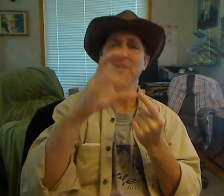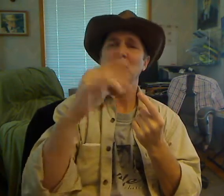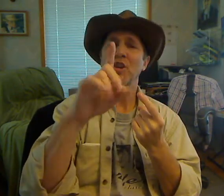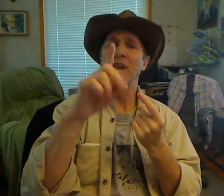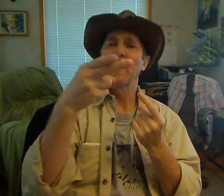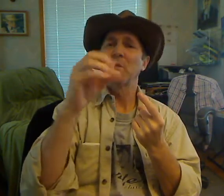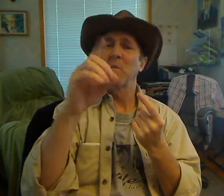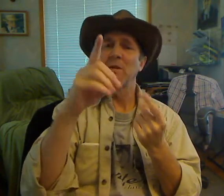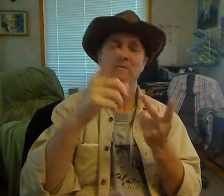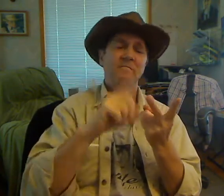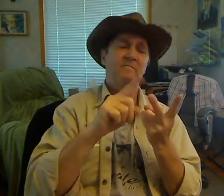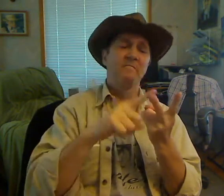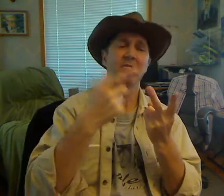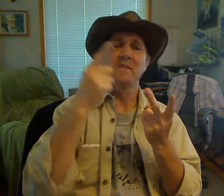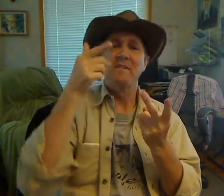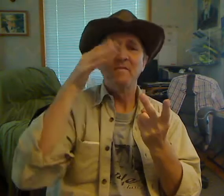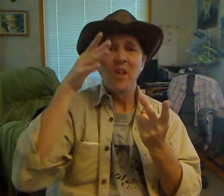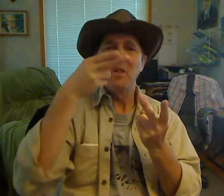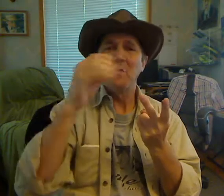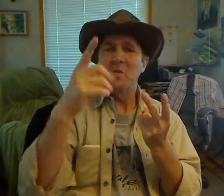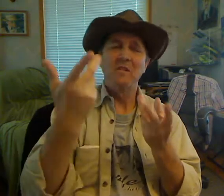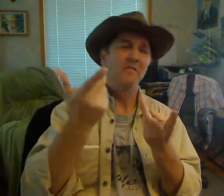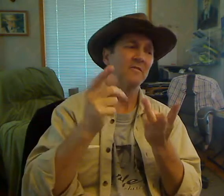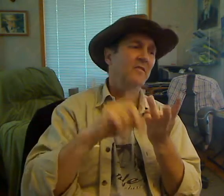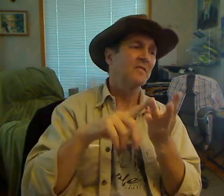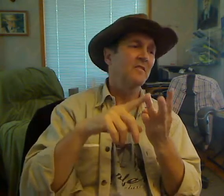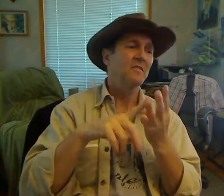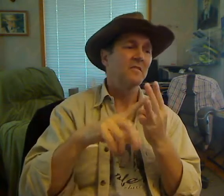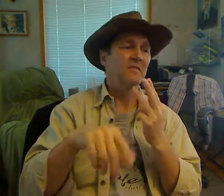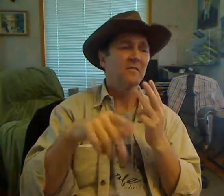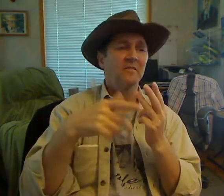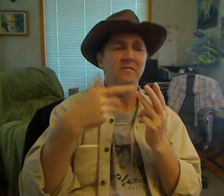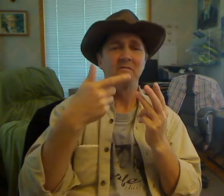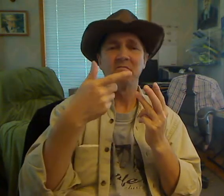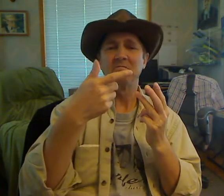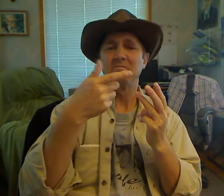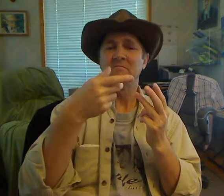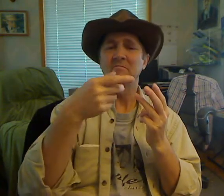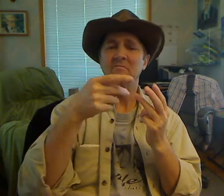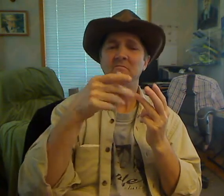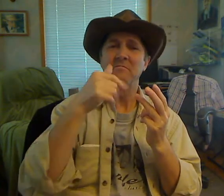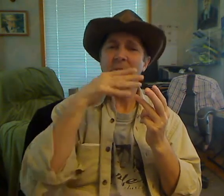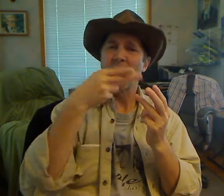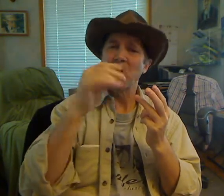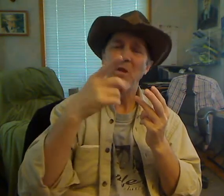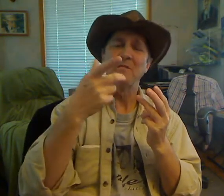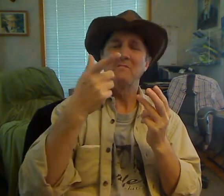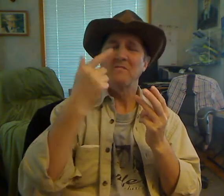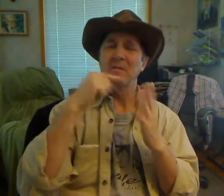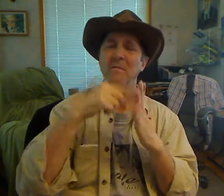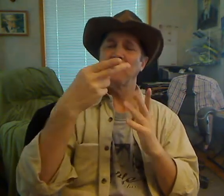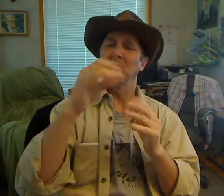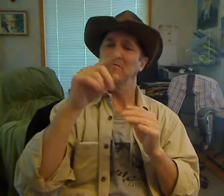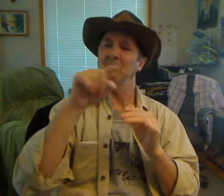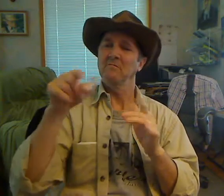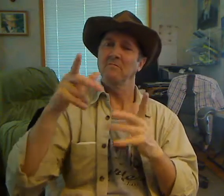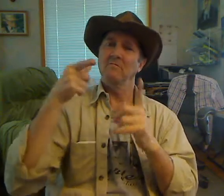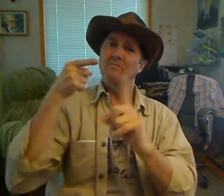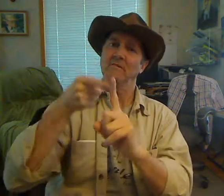Well, Canada has a five-year contract to manage the list. They will also investigate complaints. Israeli Prime Minister Ehud